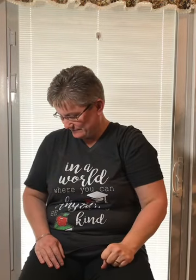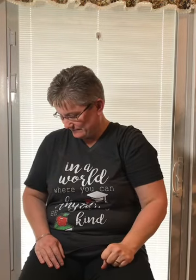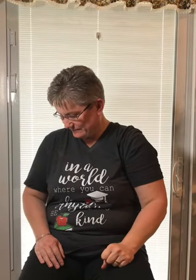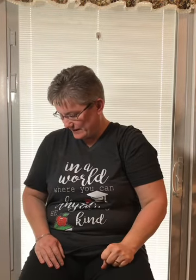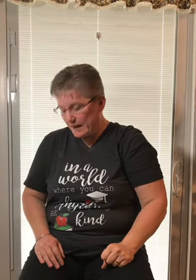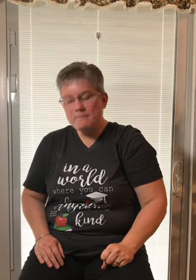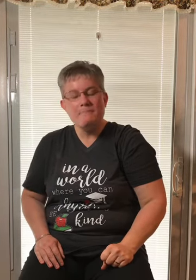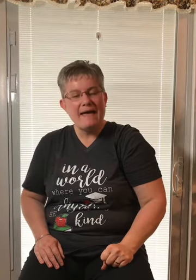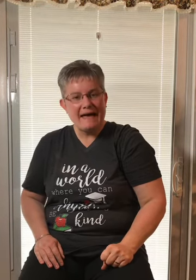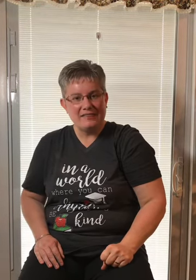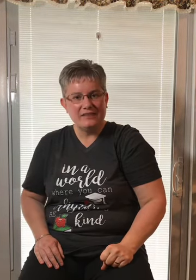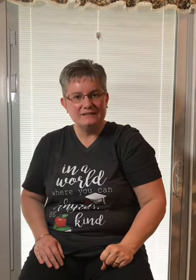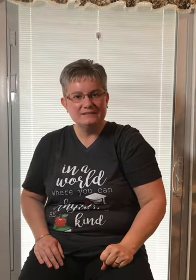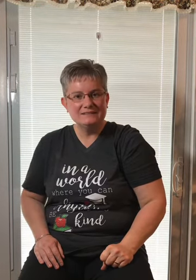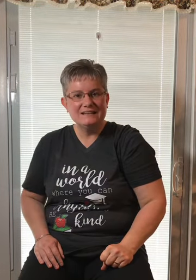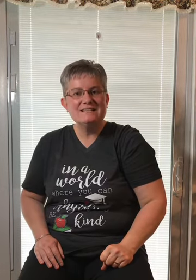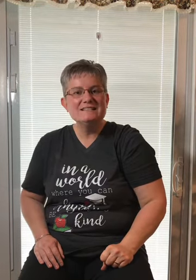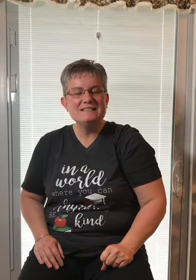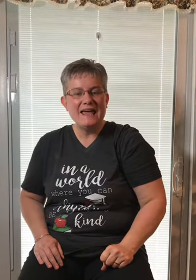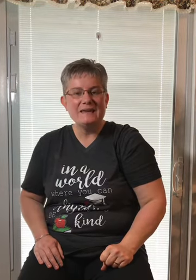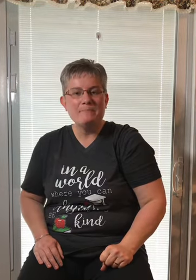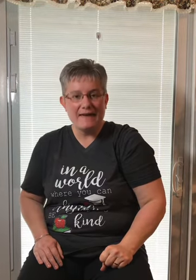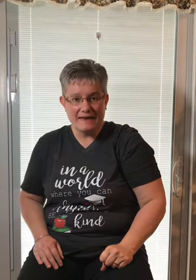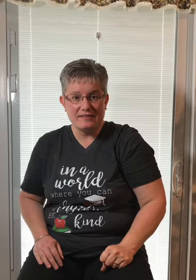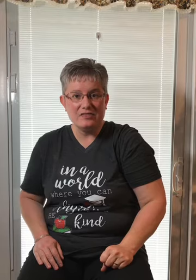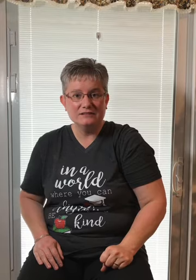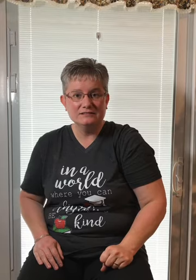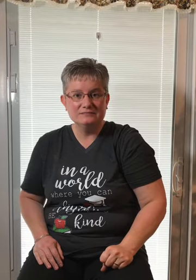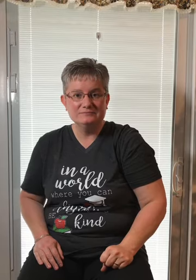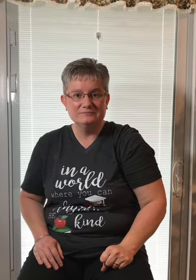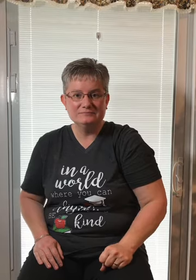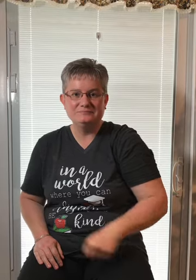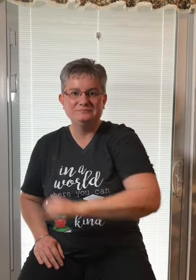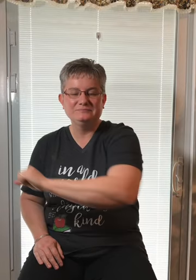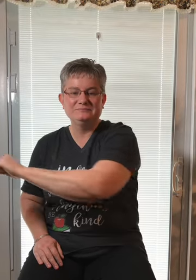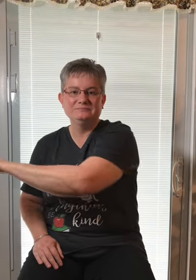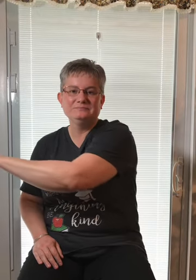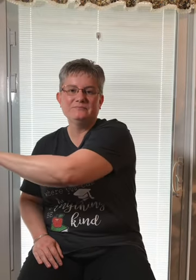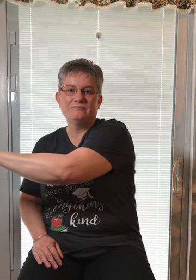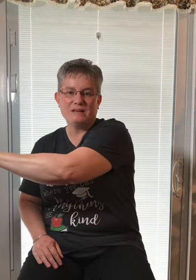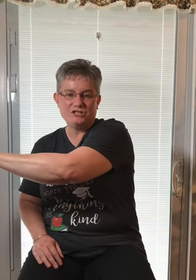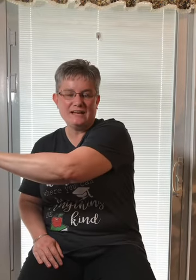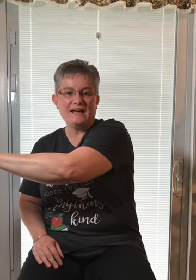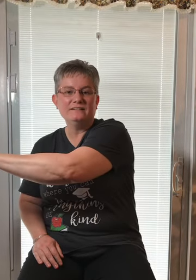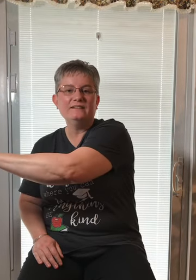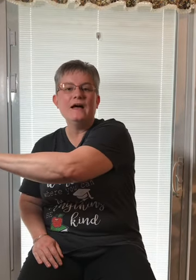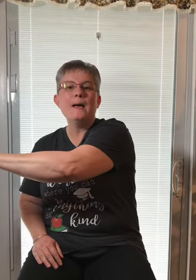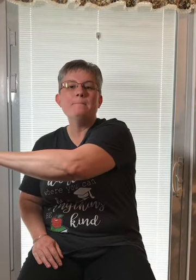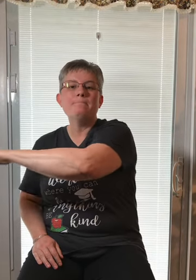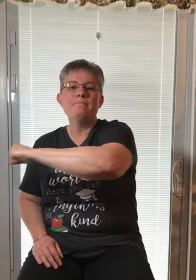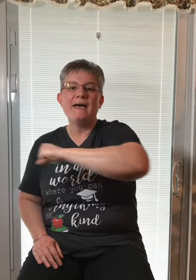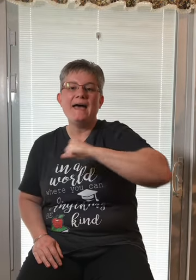Math. Say math. Punch it out. Math.